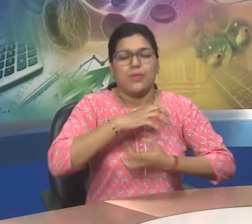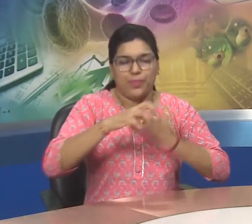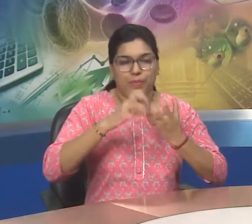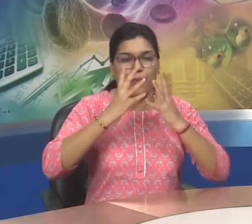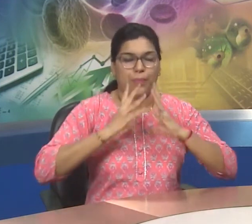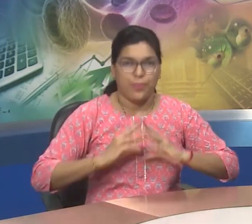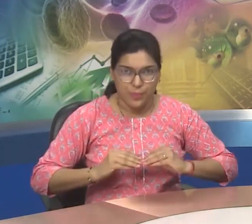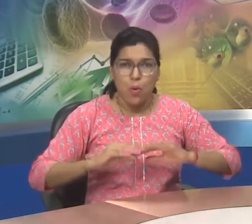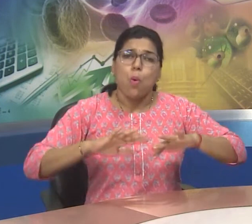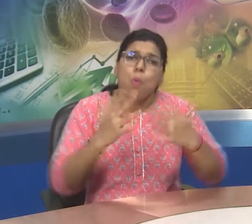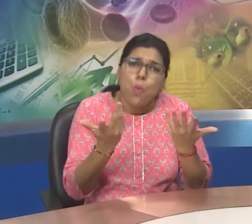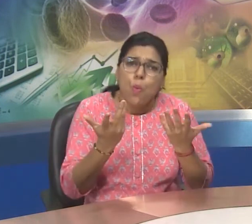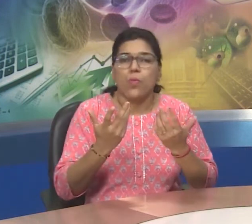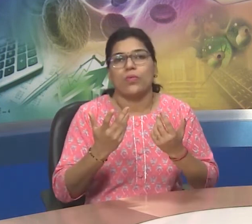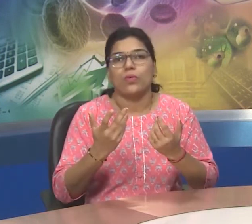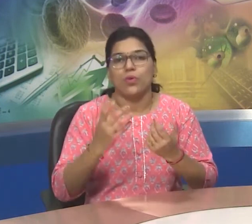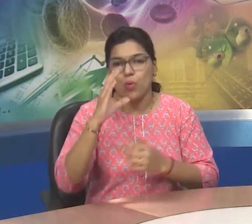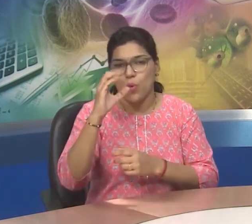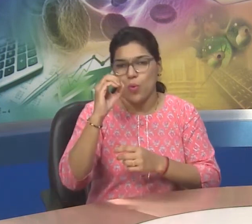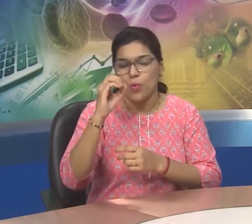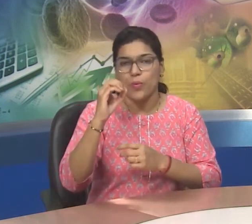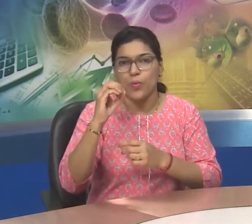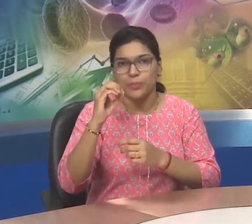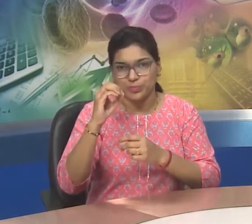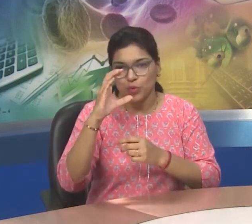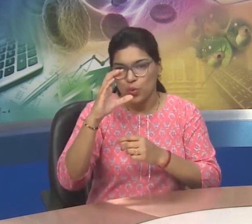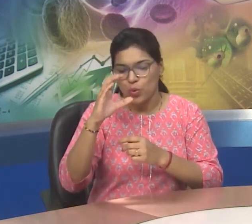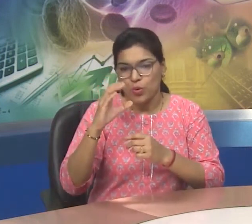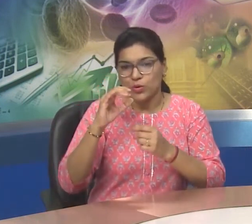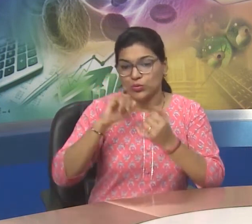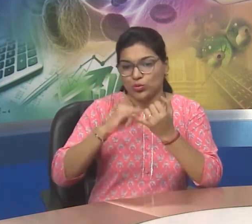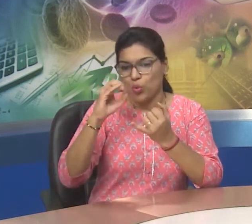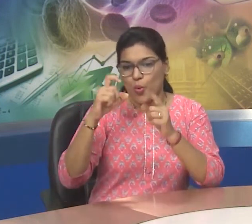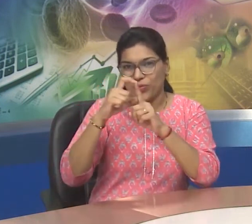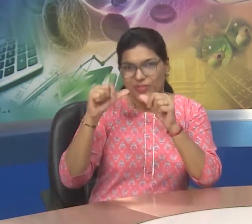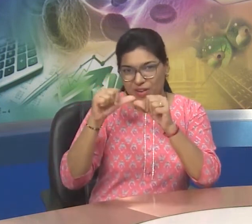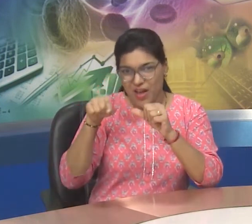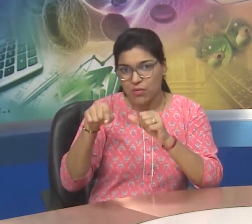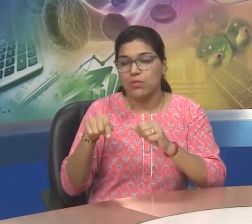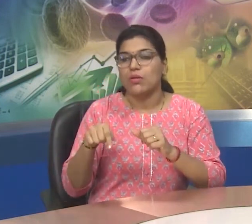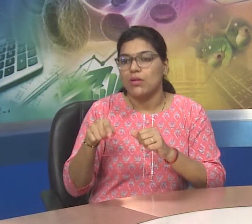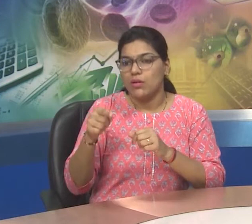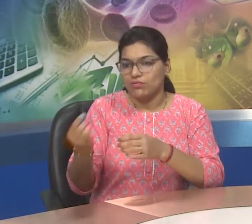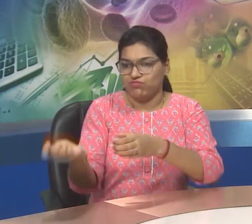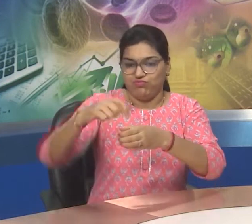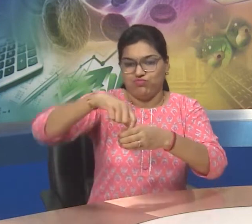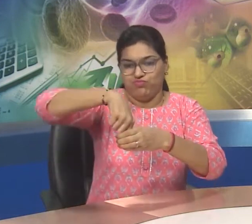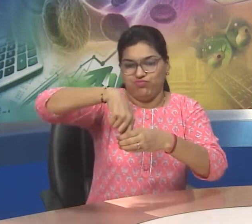or alkaline which resolves our